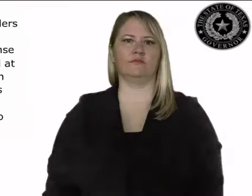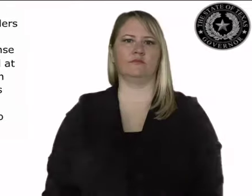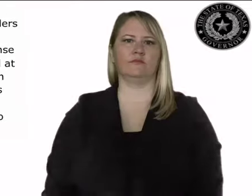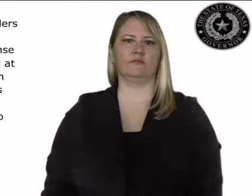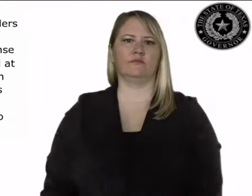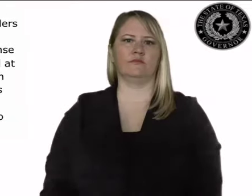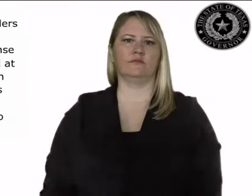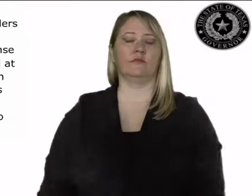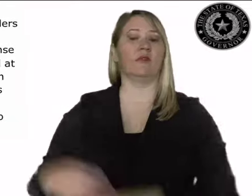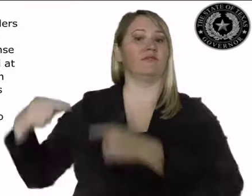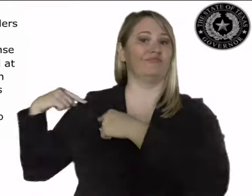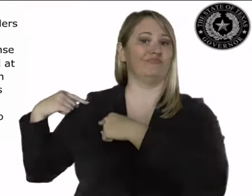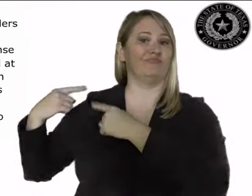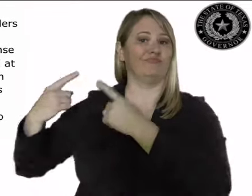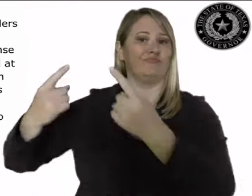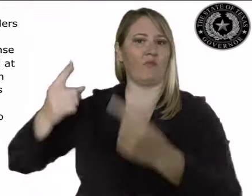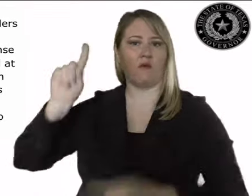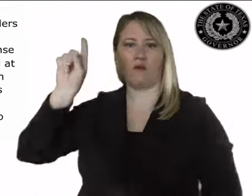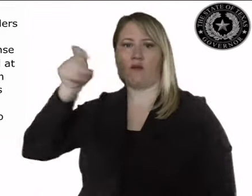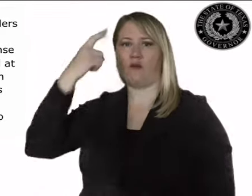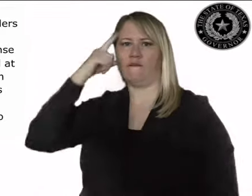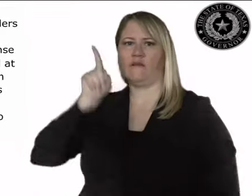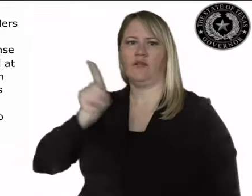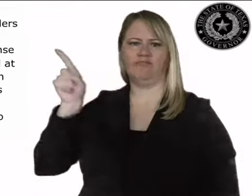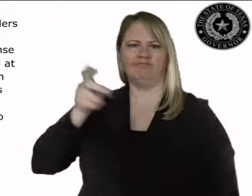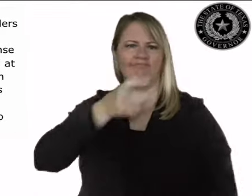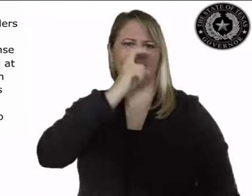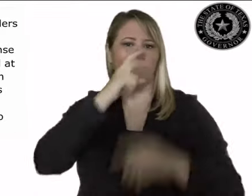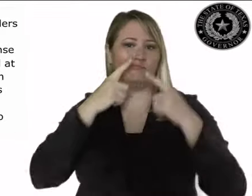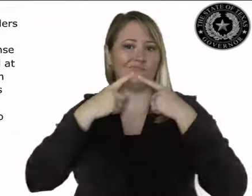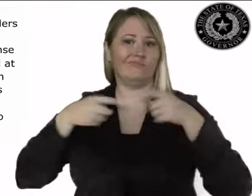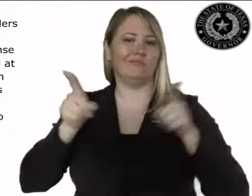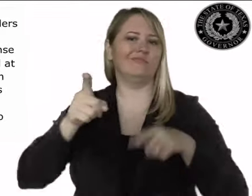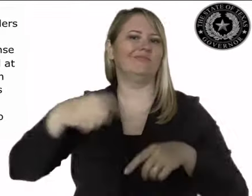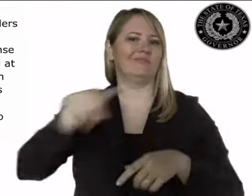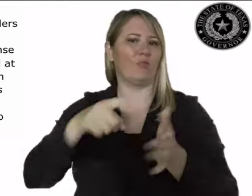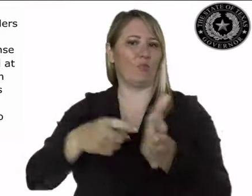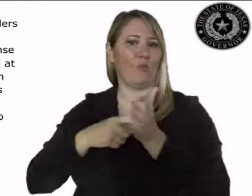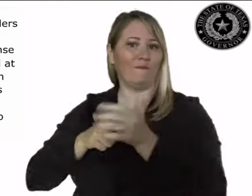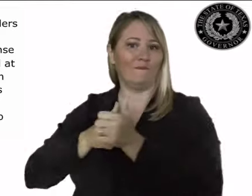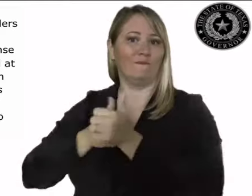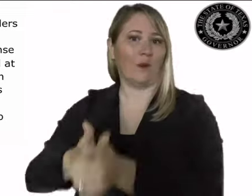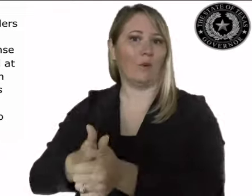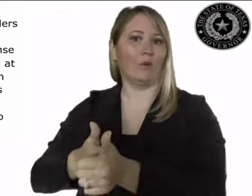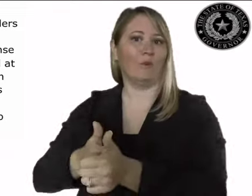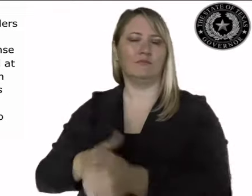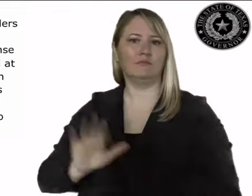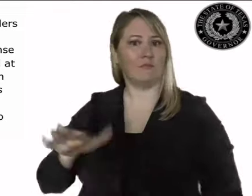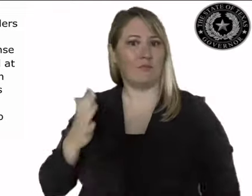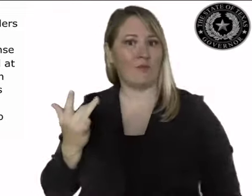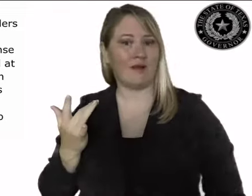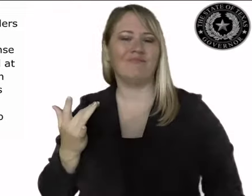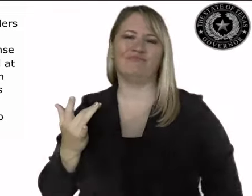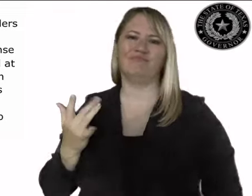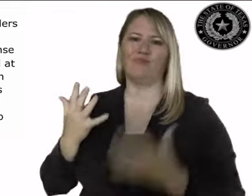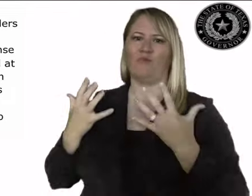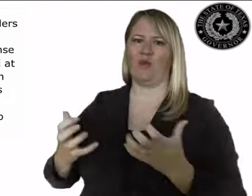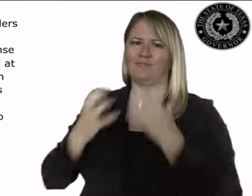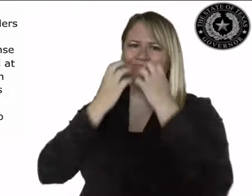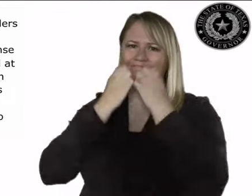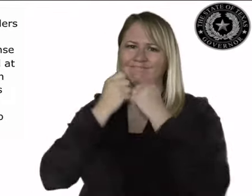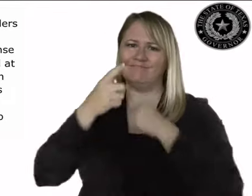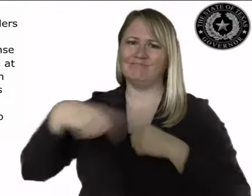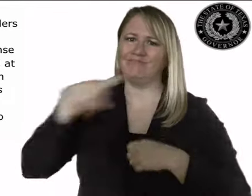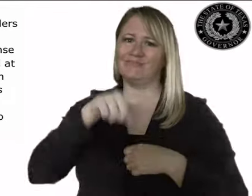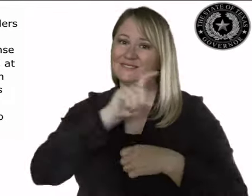Whereas, I have issued executive orders and suspensions of Texas laws in response to COVID-19 aimed